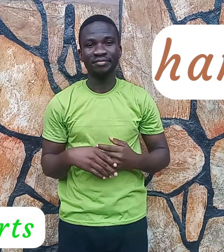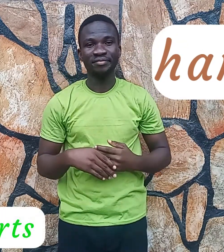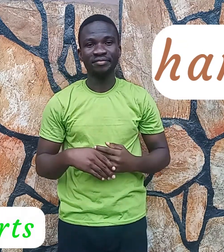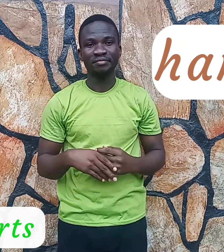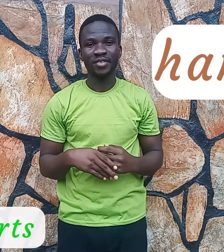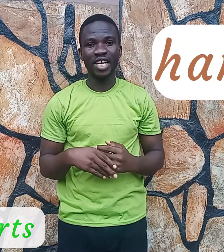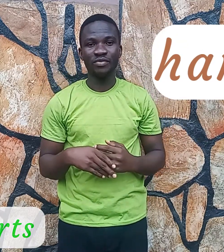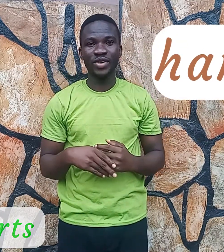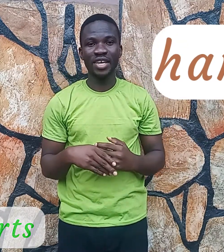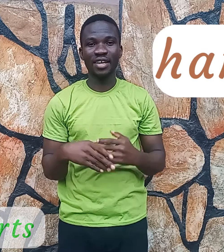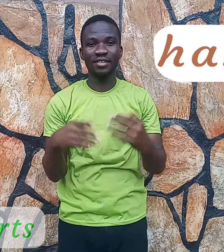Fingers.